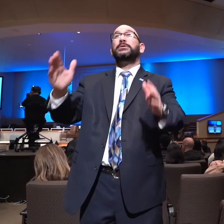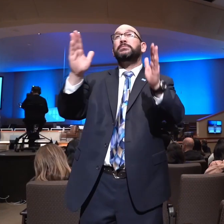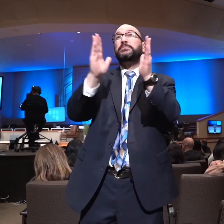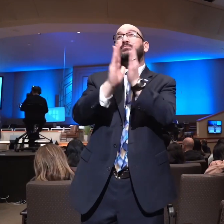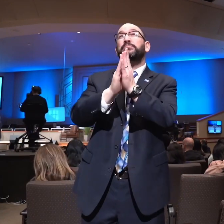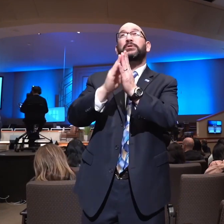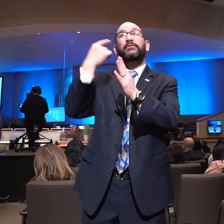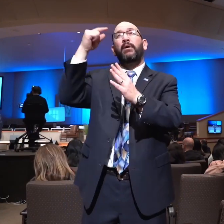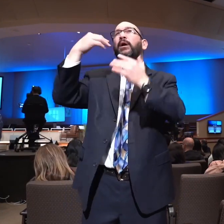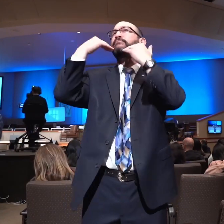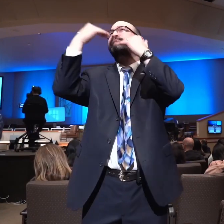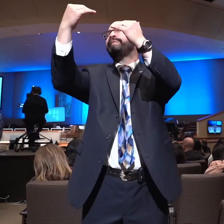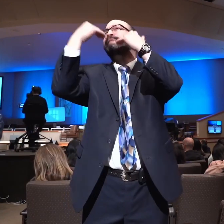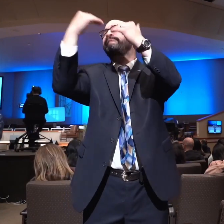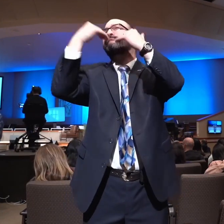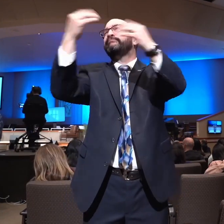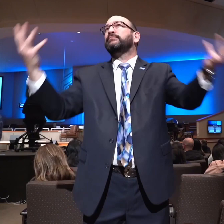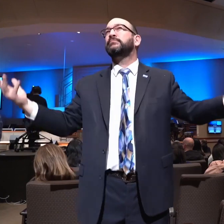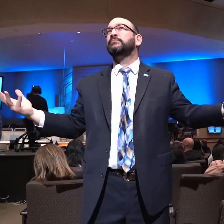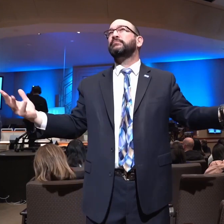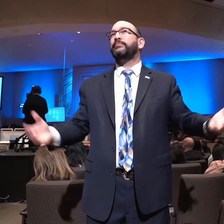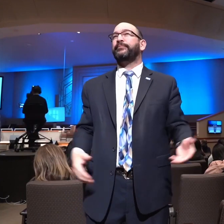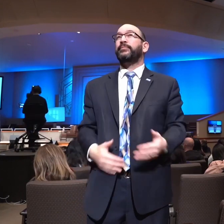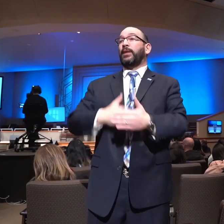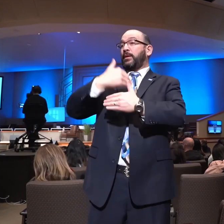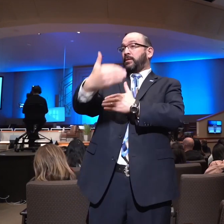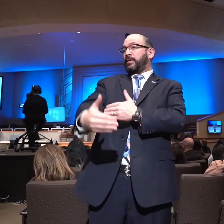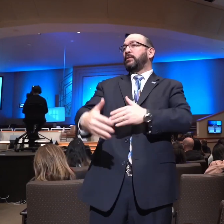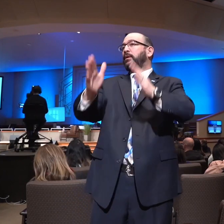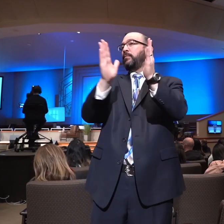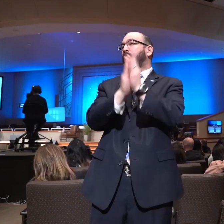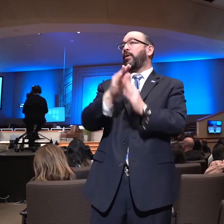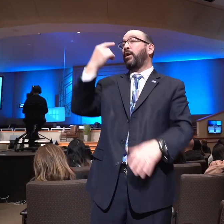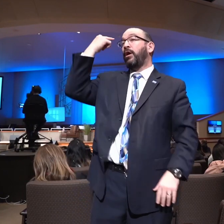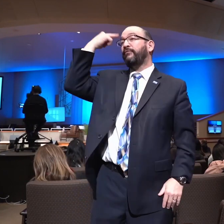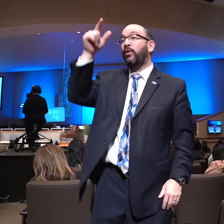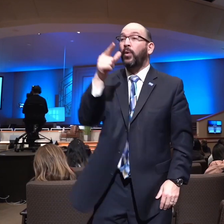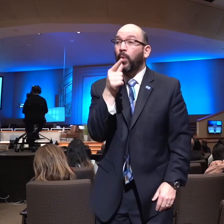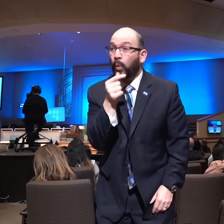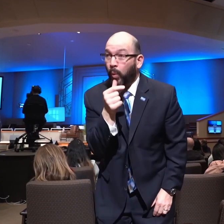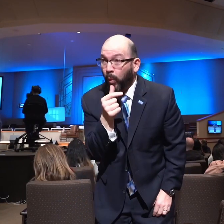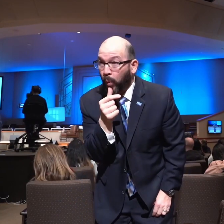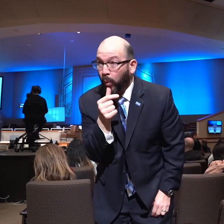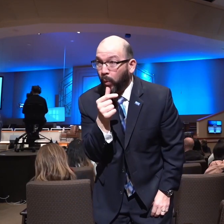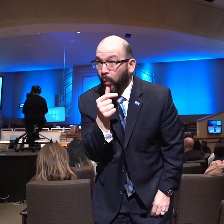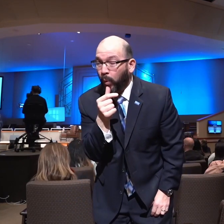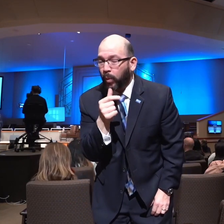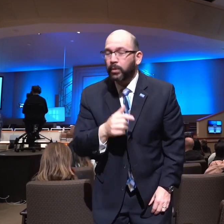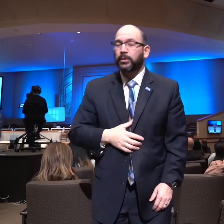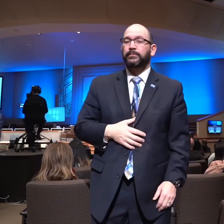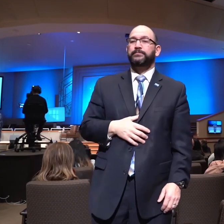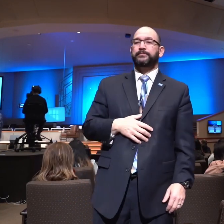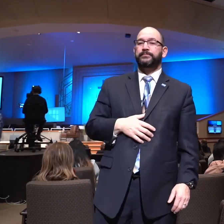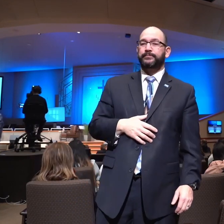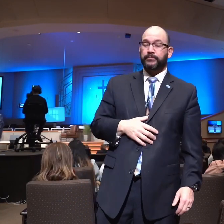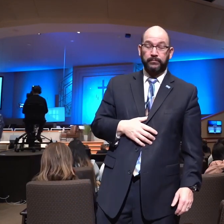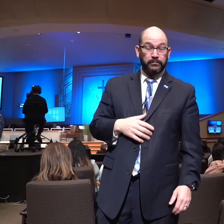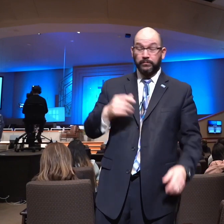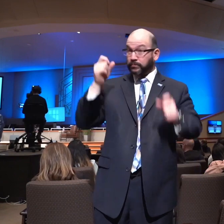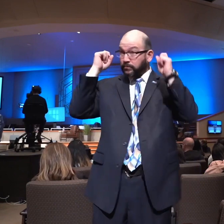thanks to the Lord. But then notice, secondly, who do we pray for? Who do we pray for? What amazing statement is made in